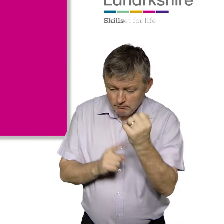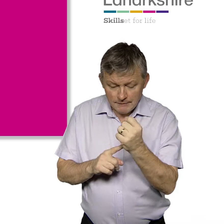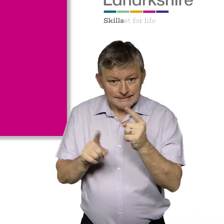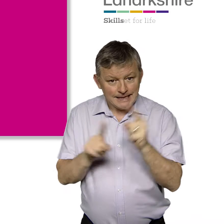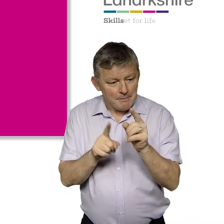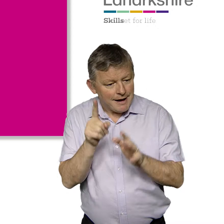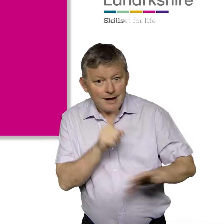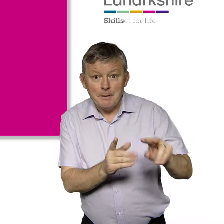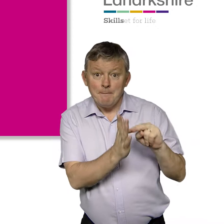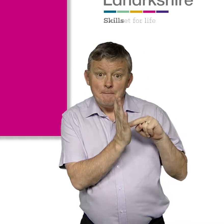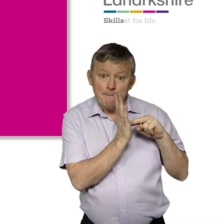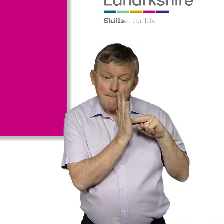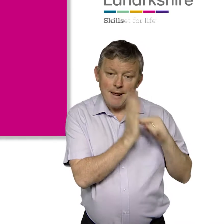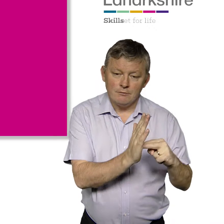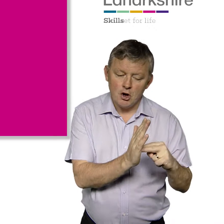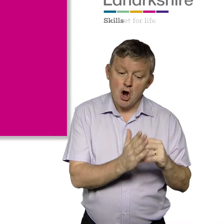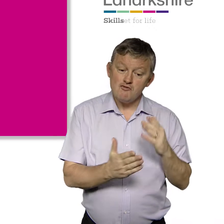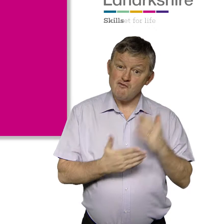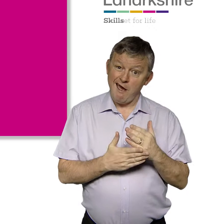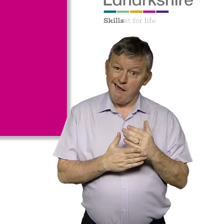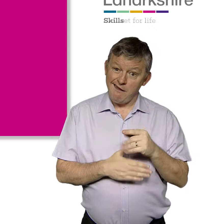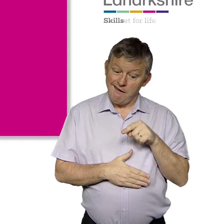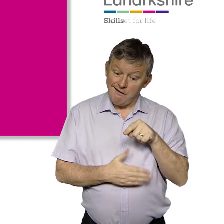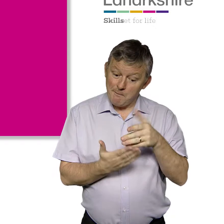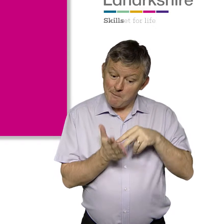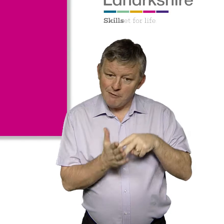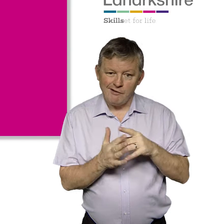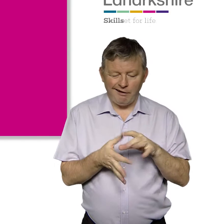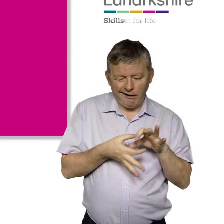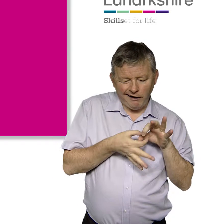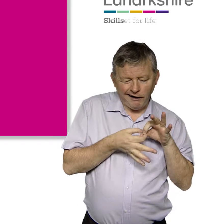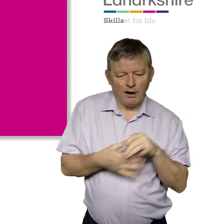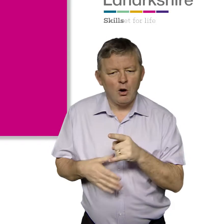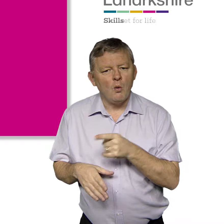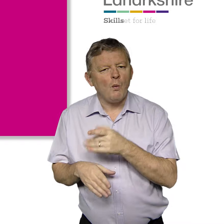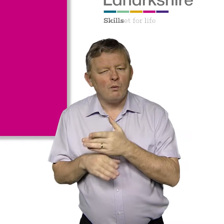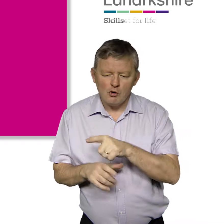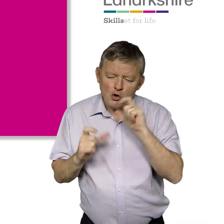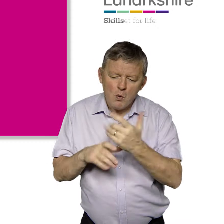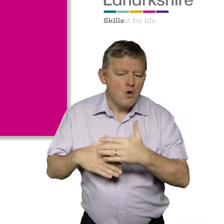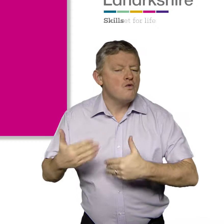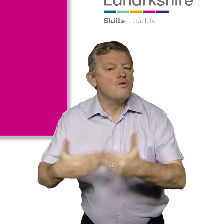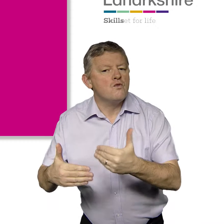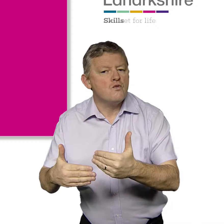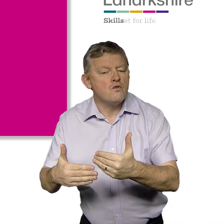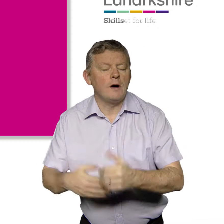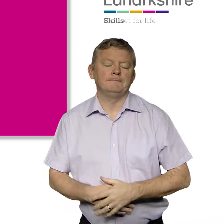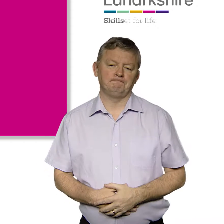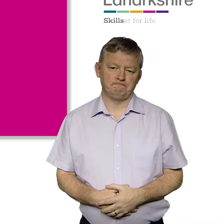2018-2024 to achieve the same long-term goals as the National Plan, where these are